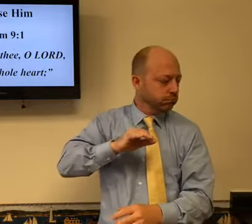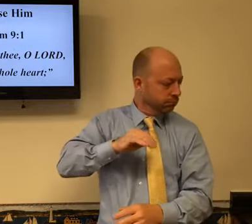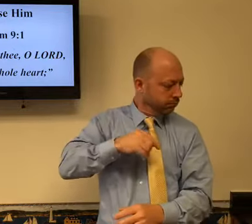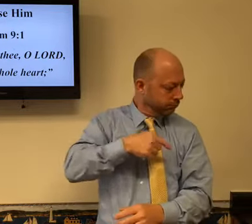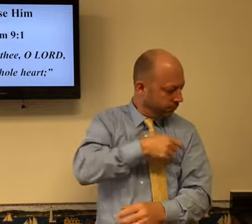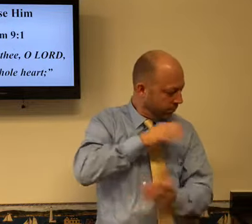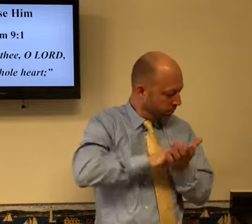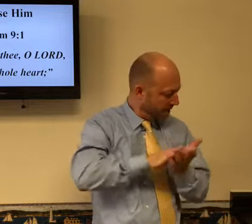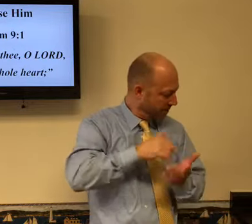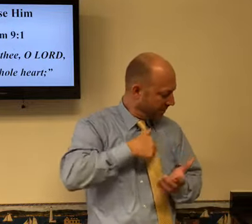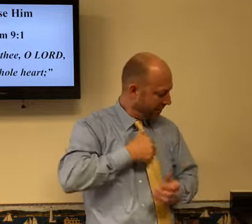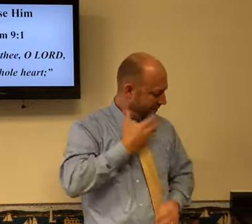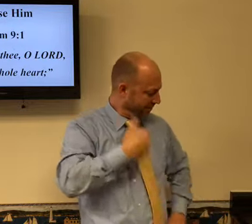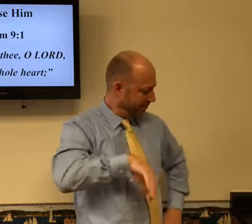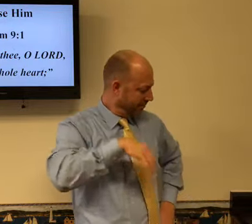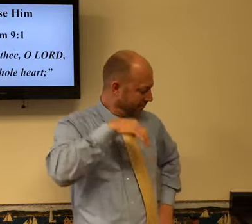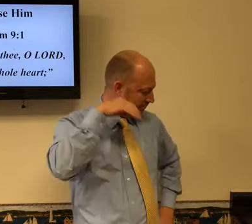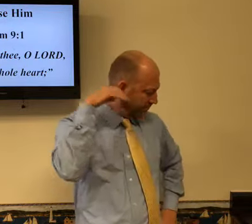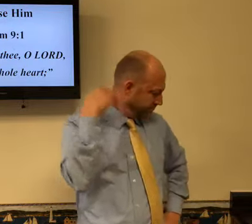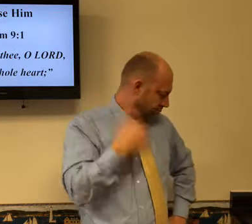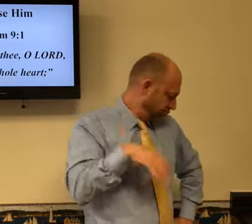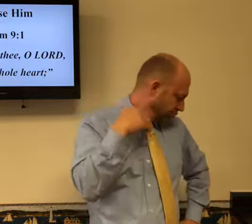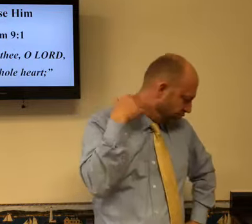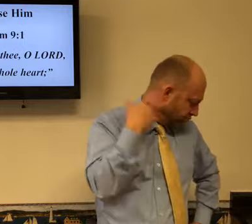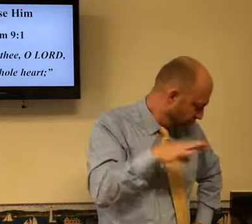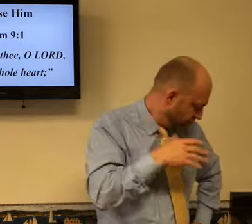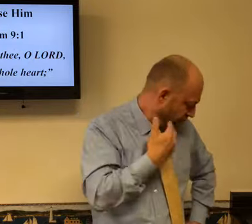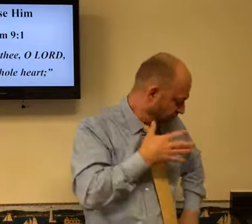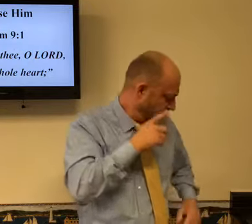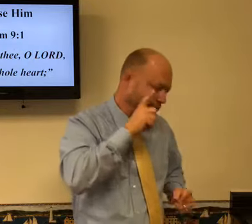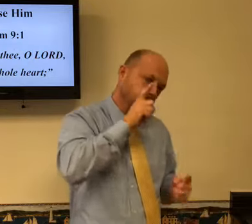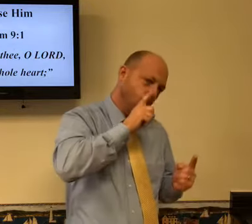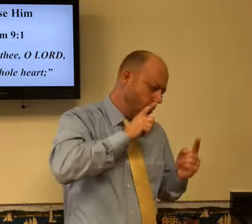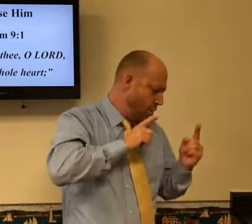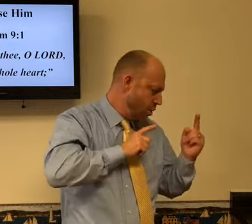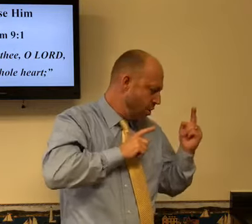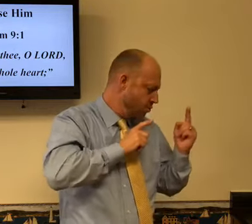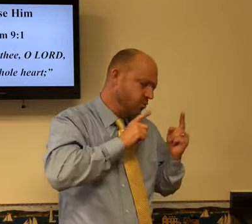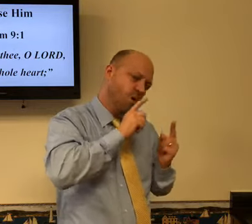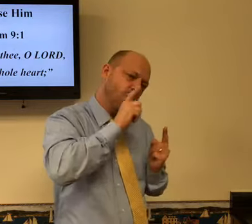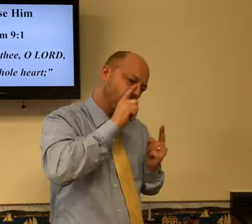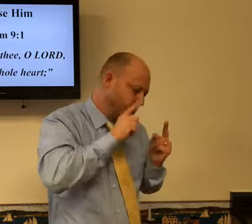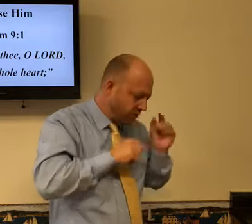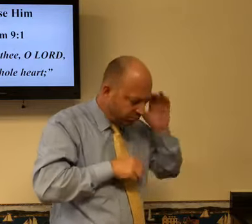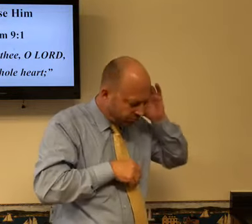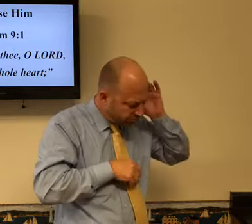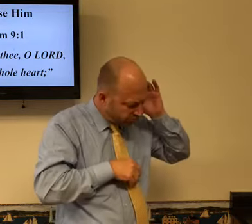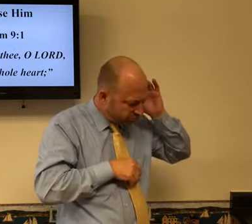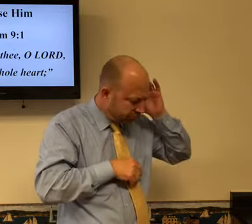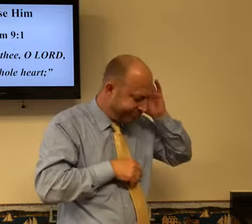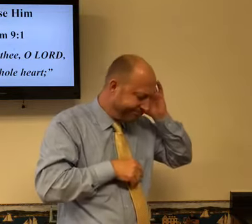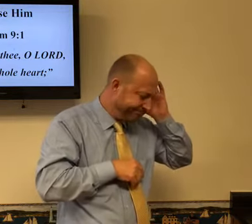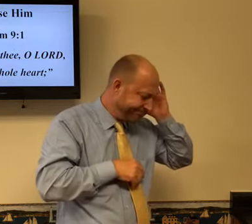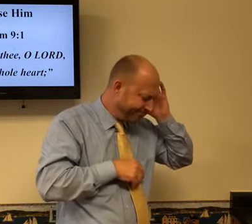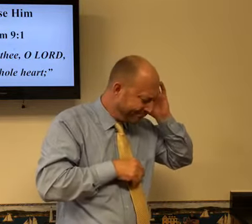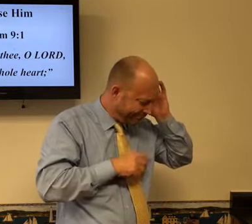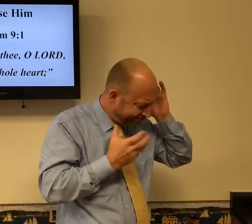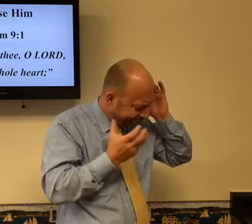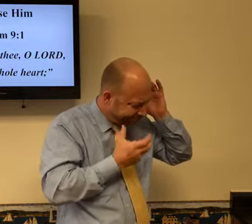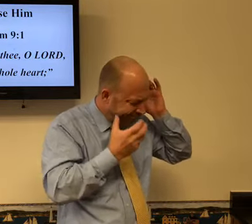You know, when God hears the praise of men, he's like, wow, you're praising me. And you can have that sweet one-on-one time as he